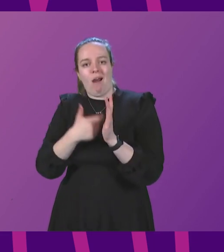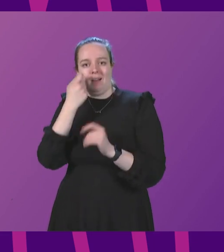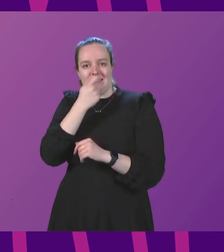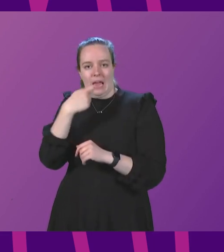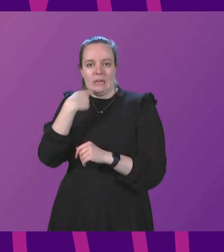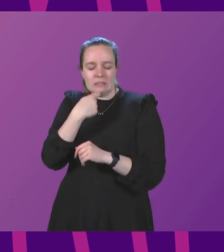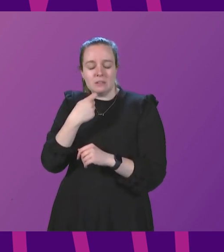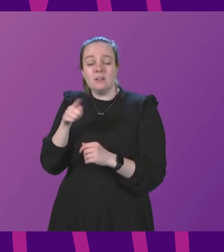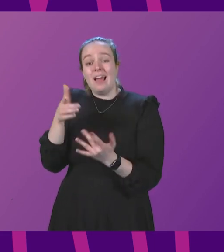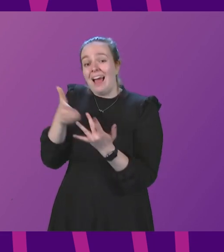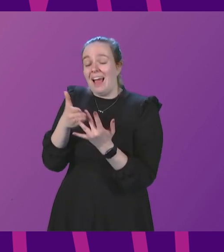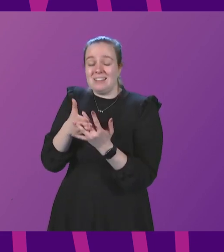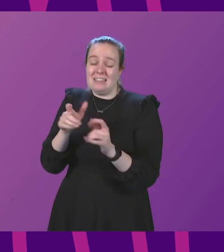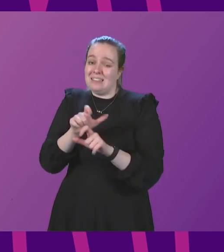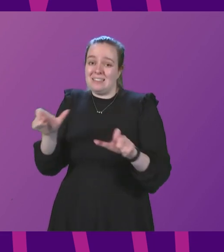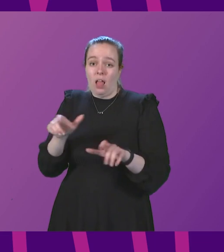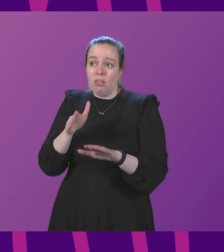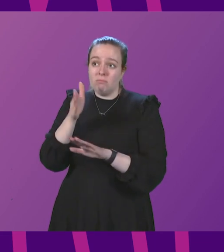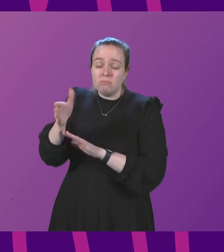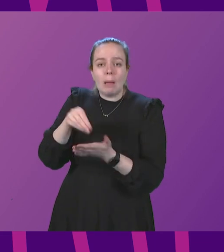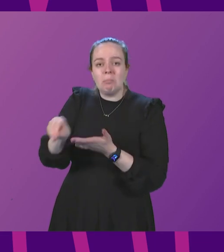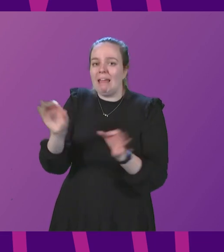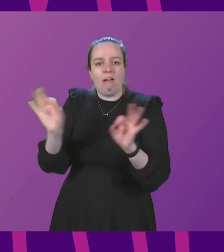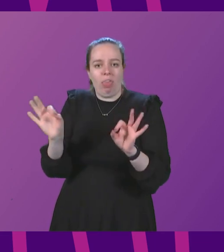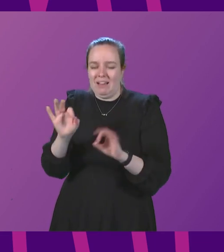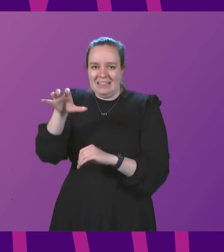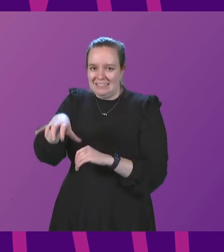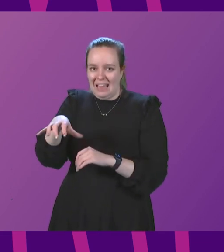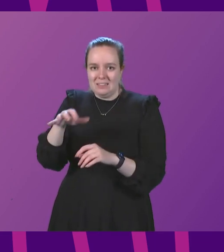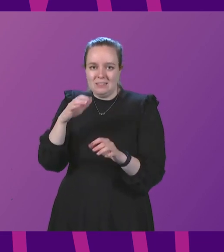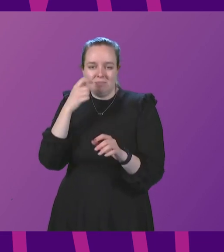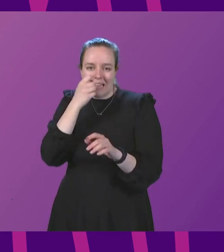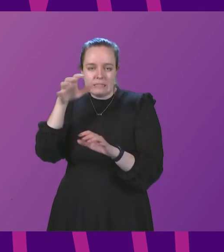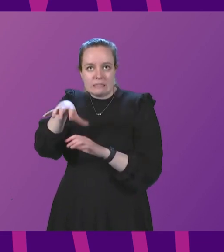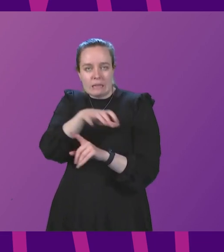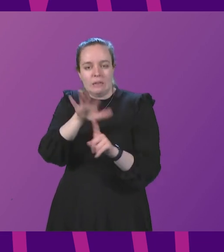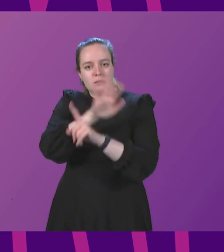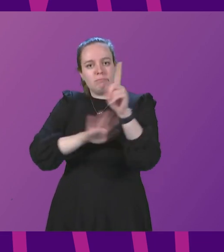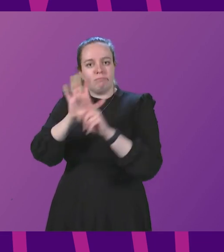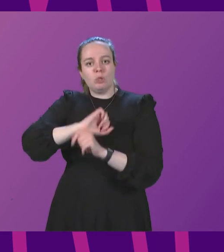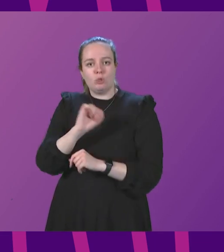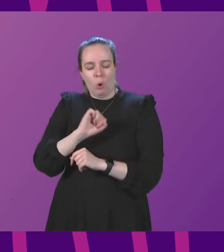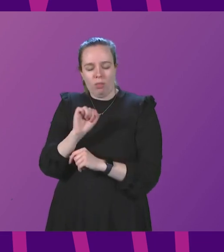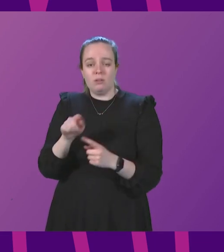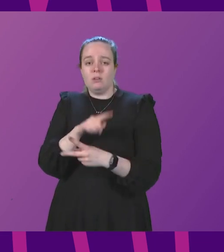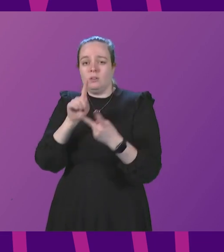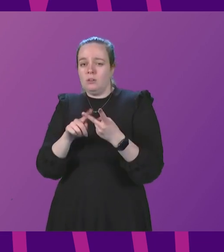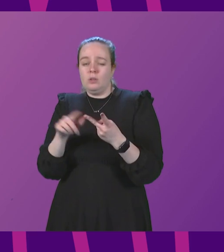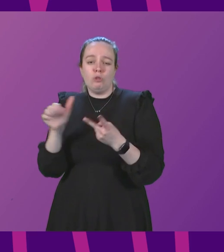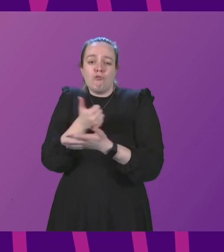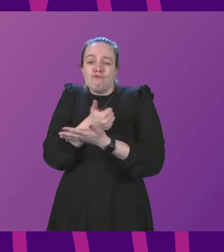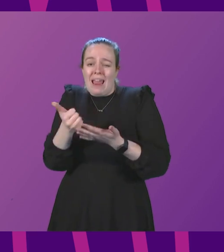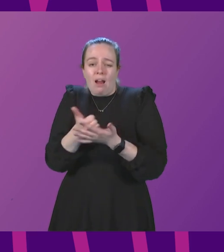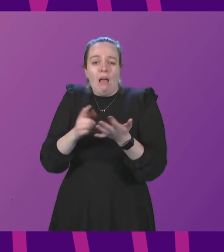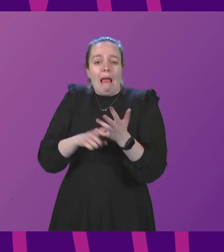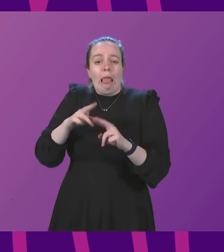Access to these tests will remain free of charge at testing sites across the country. Second, you should continue to make regular use of